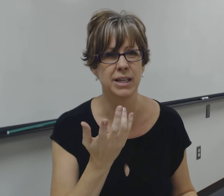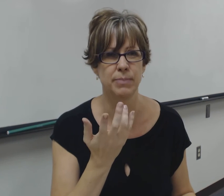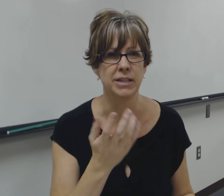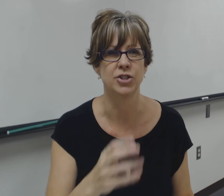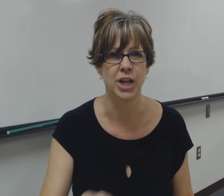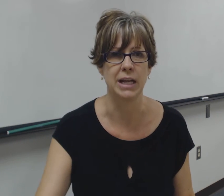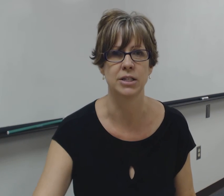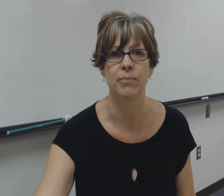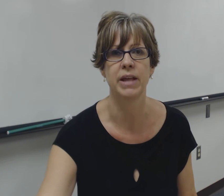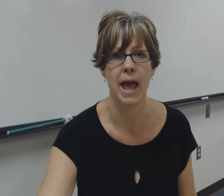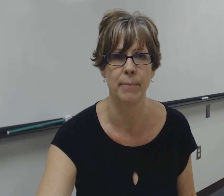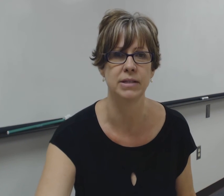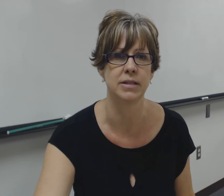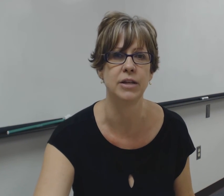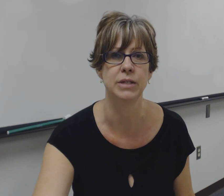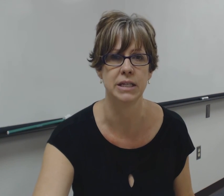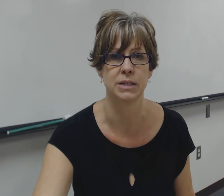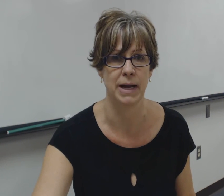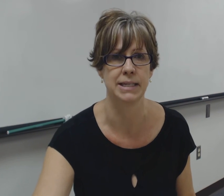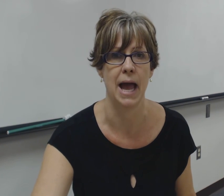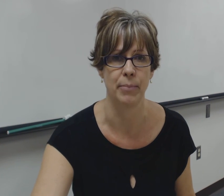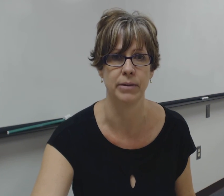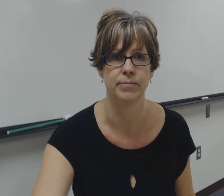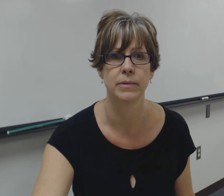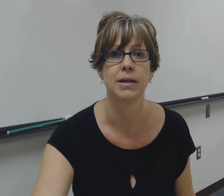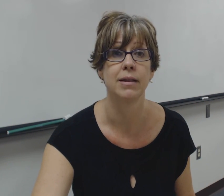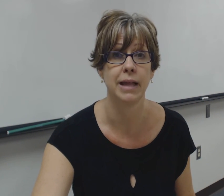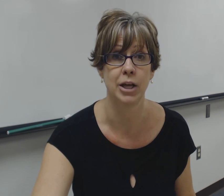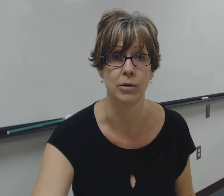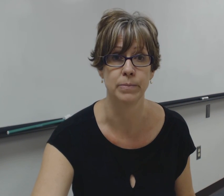unexpected change something happens that you didn't expect to happen thank you